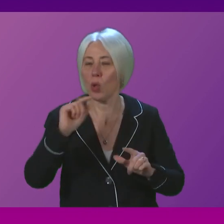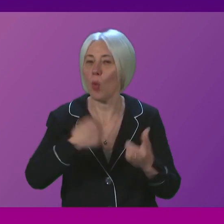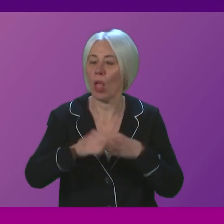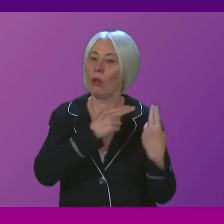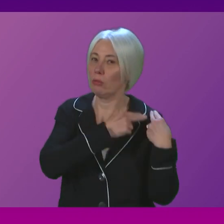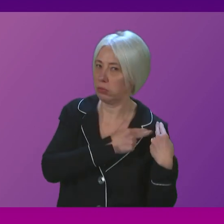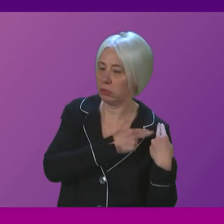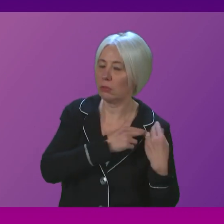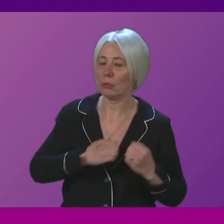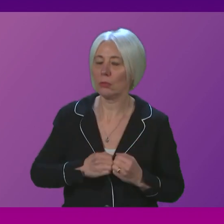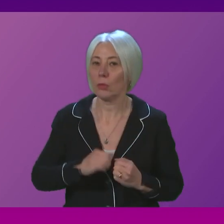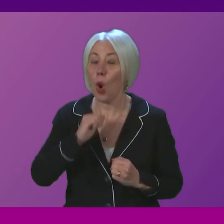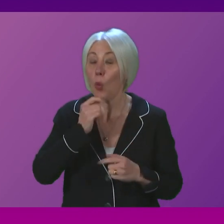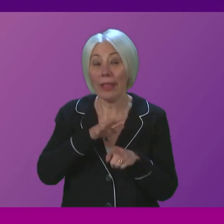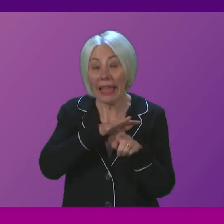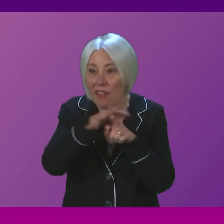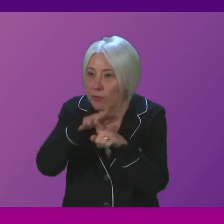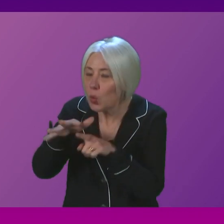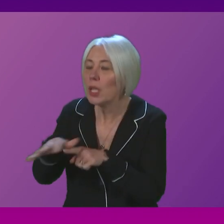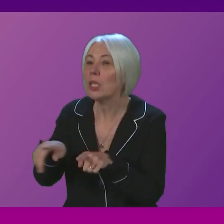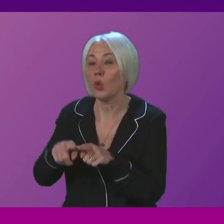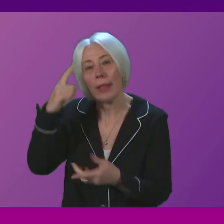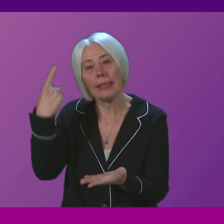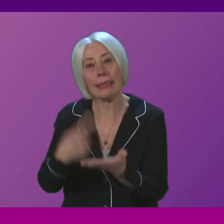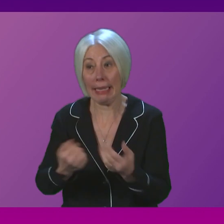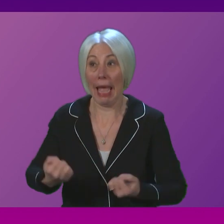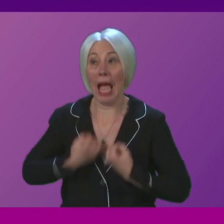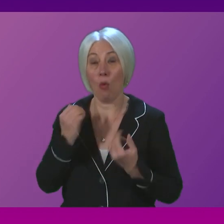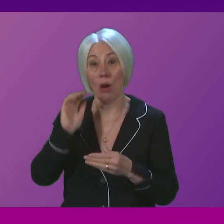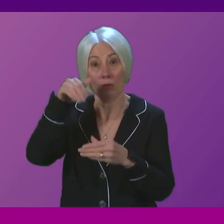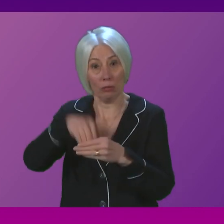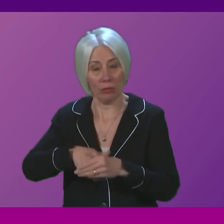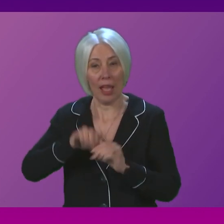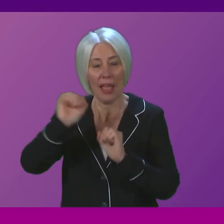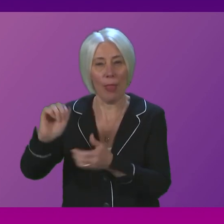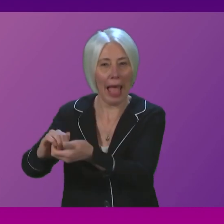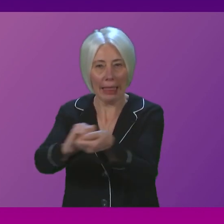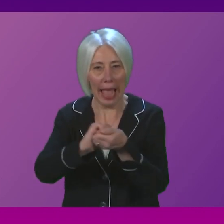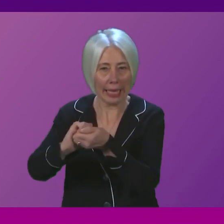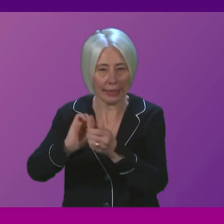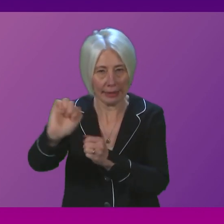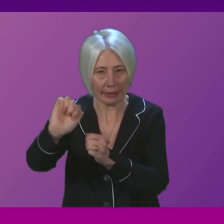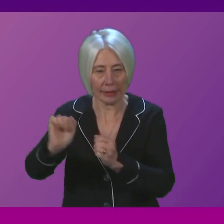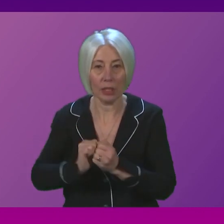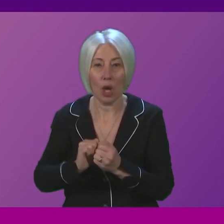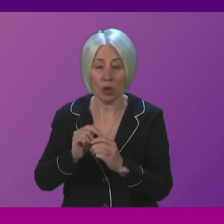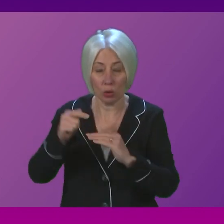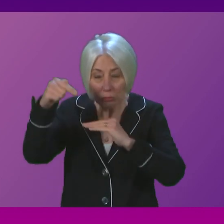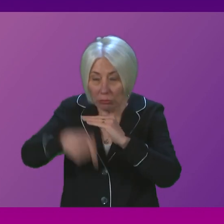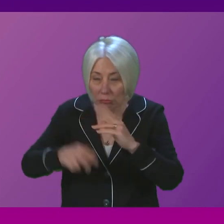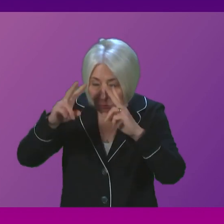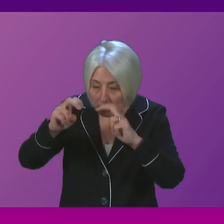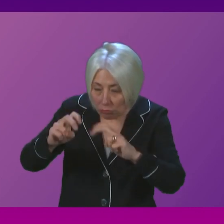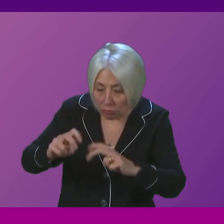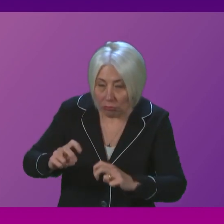which will influence and ultimately decide our involvement in the Beyond Oil and Gas Alliance so we are undertaking in depth analysis